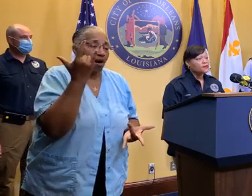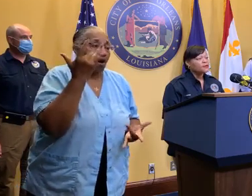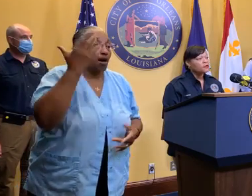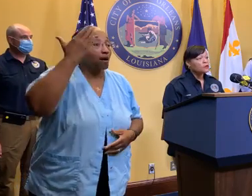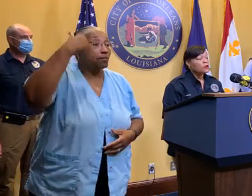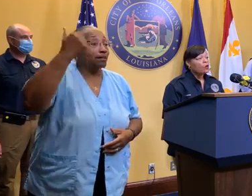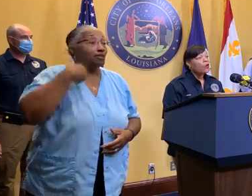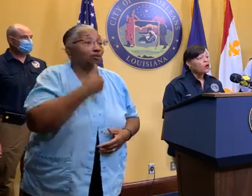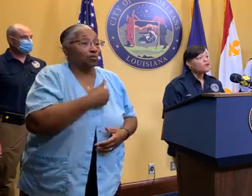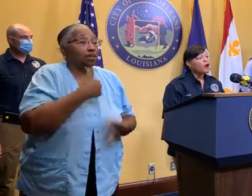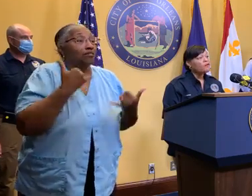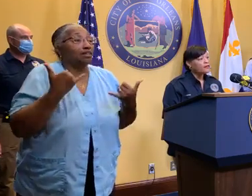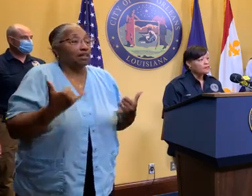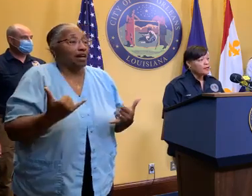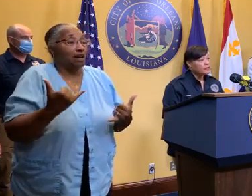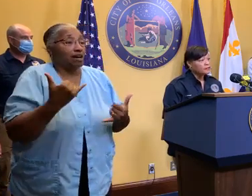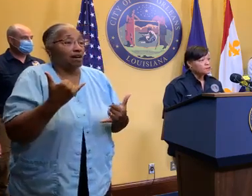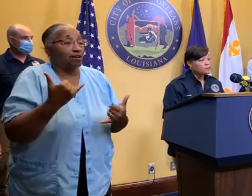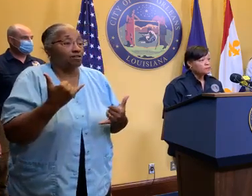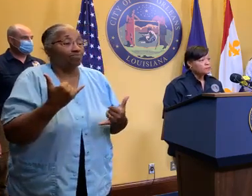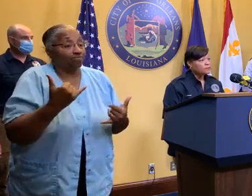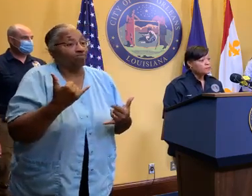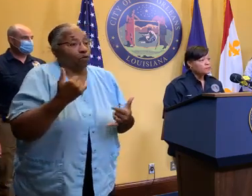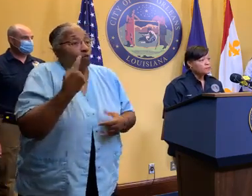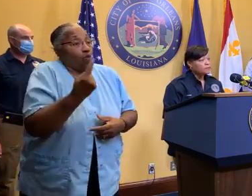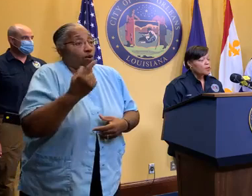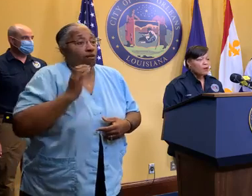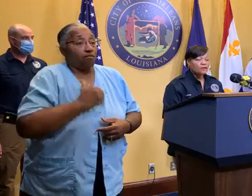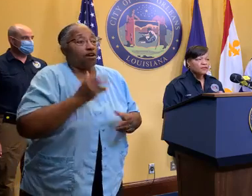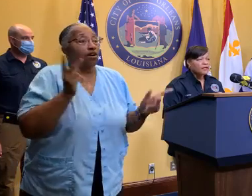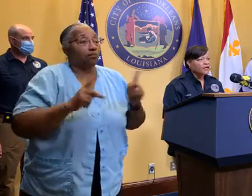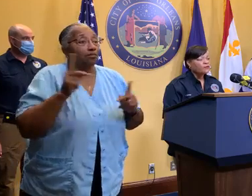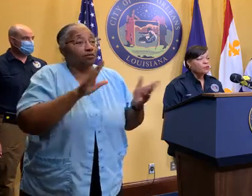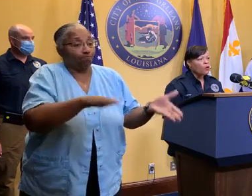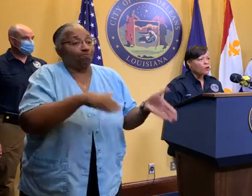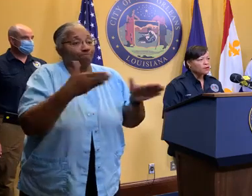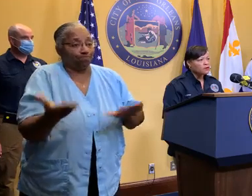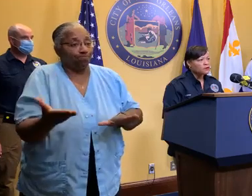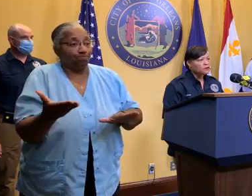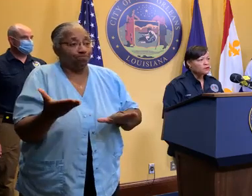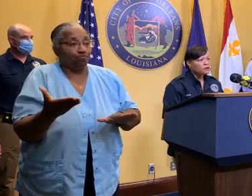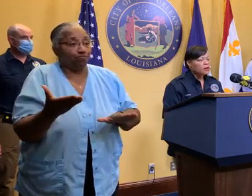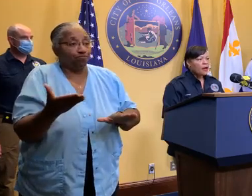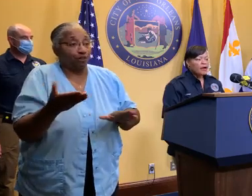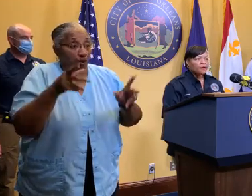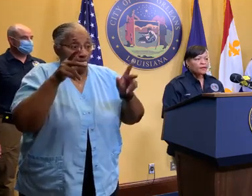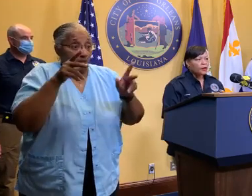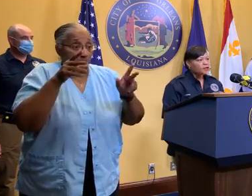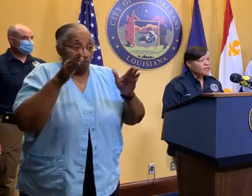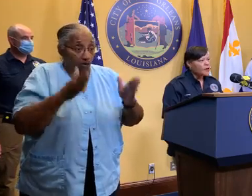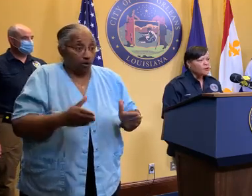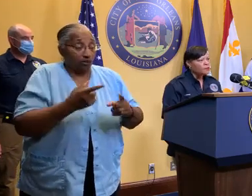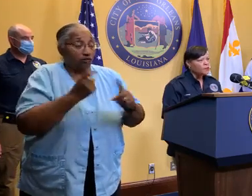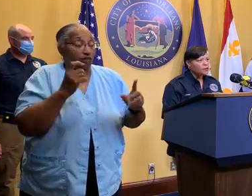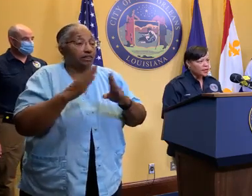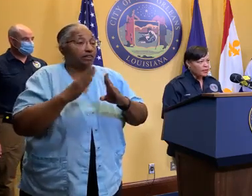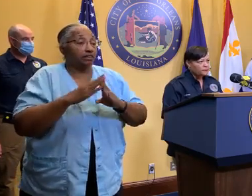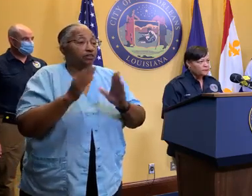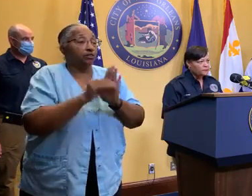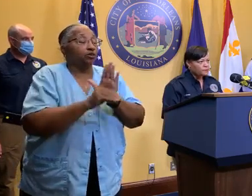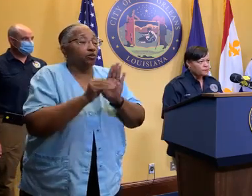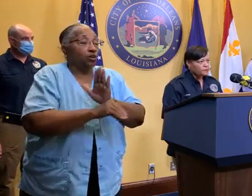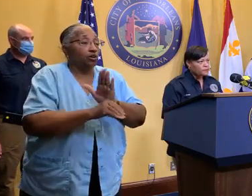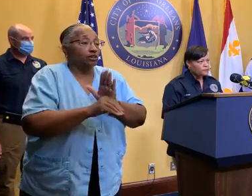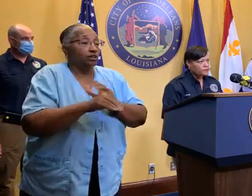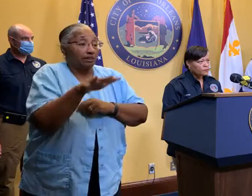lost one of our residents of the city of New Orleans and the Girttown community,